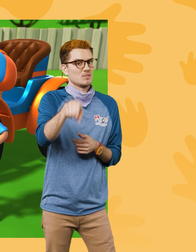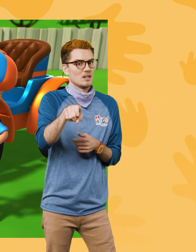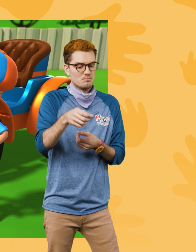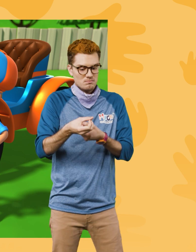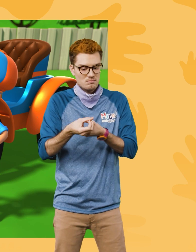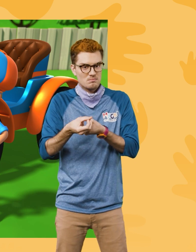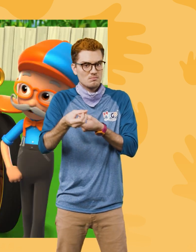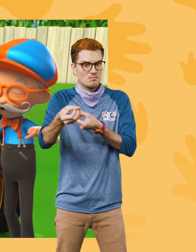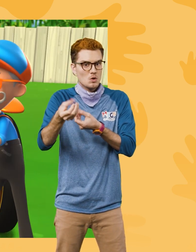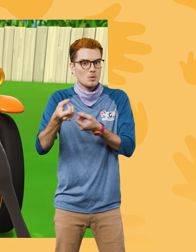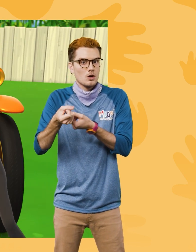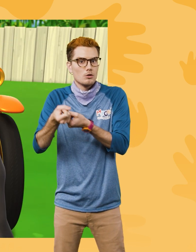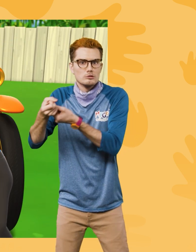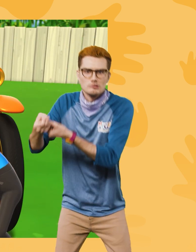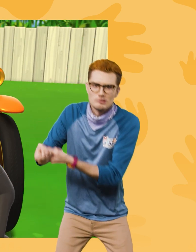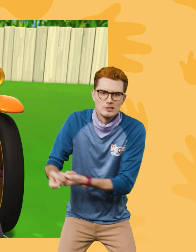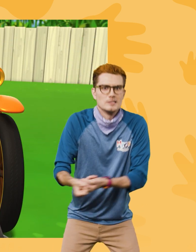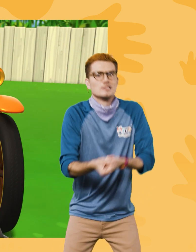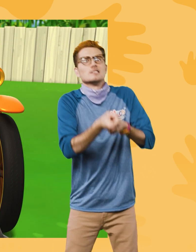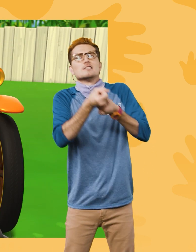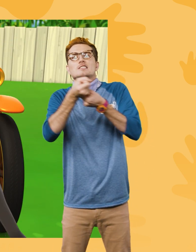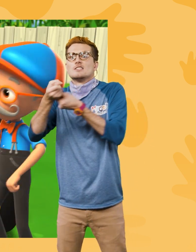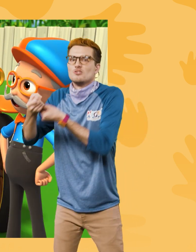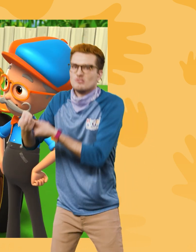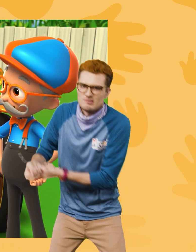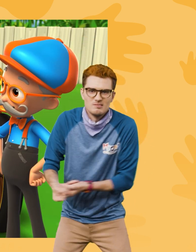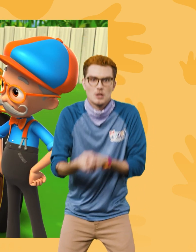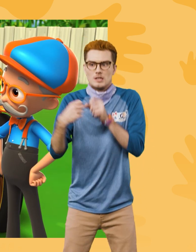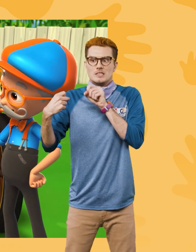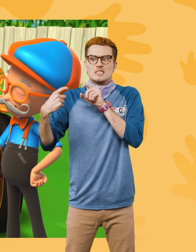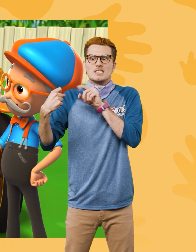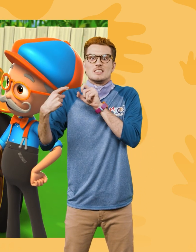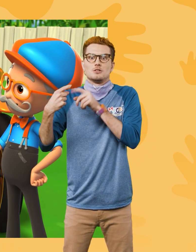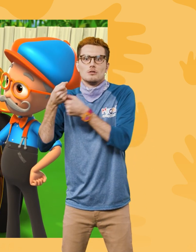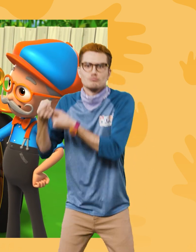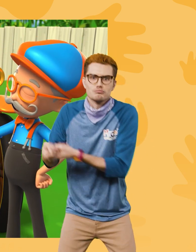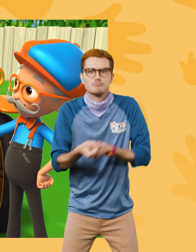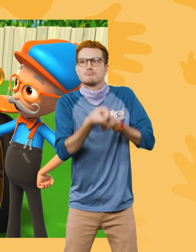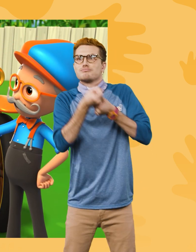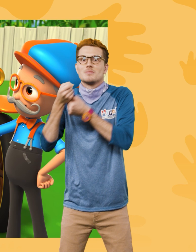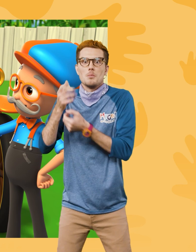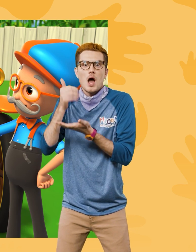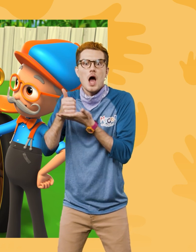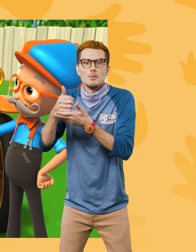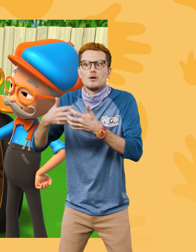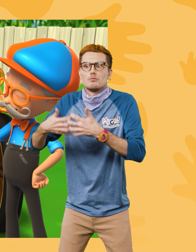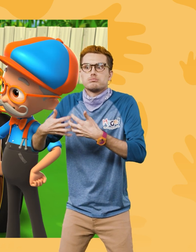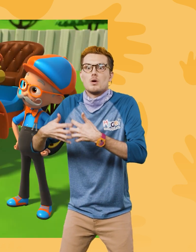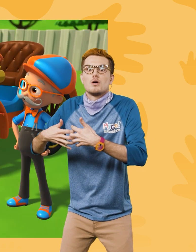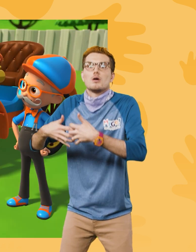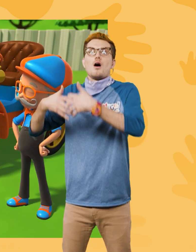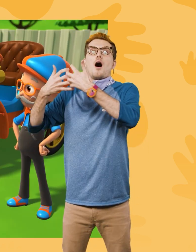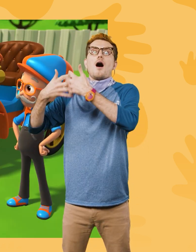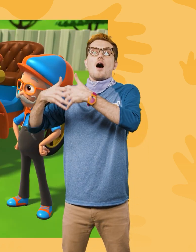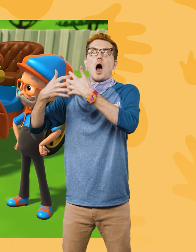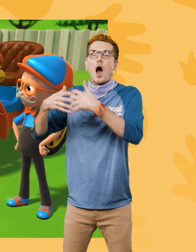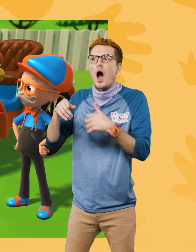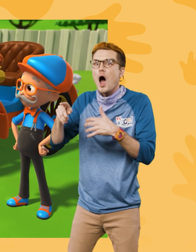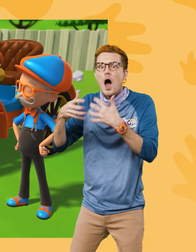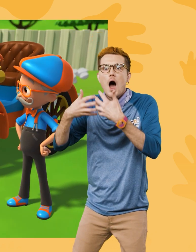start? This crank will make sparks that help start the engine! The engine started!